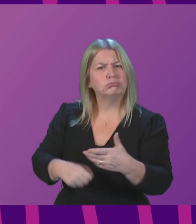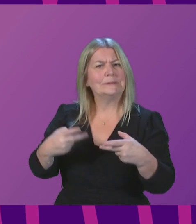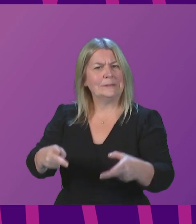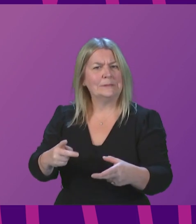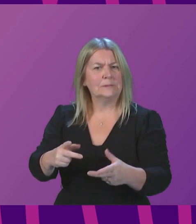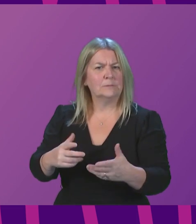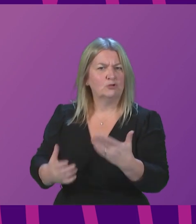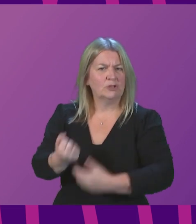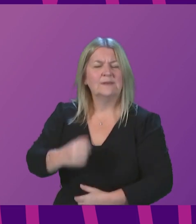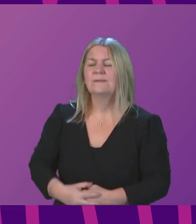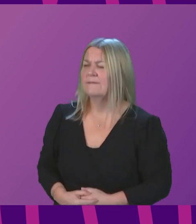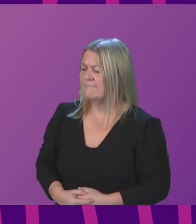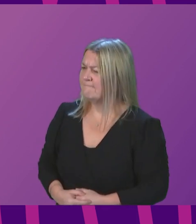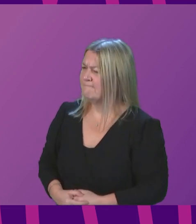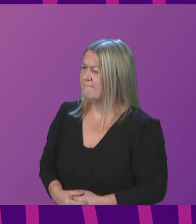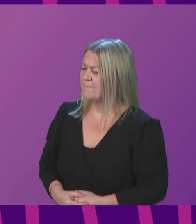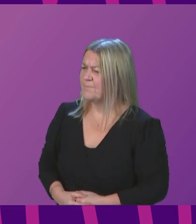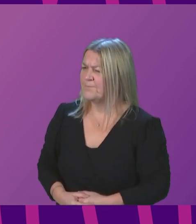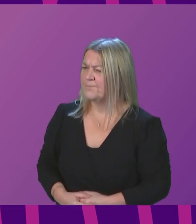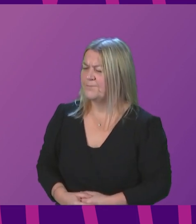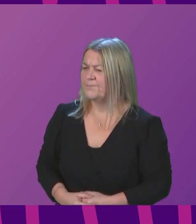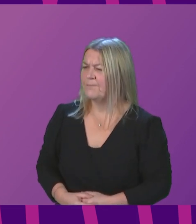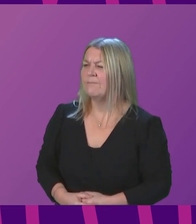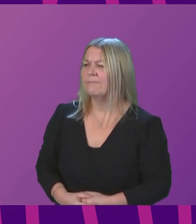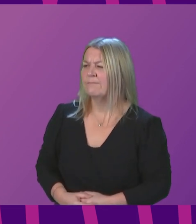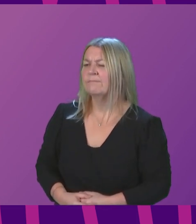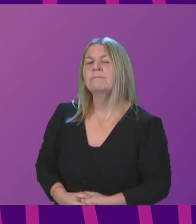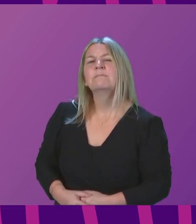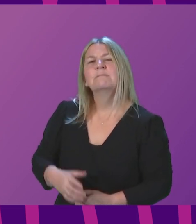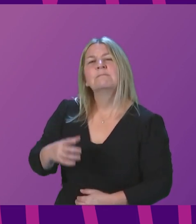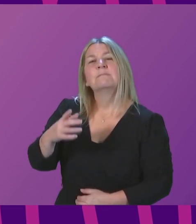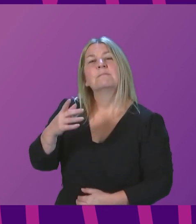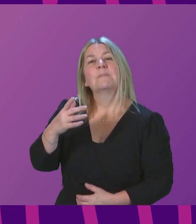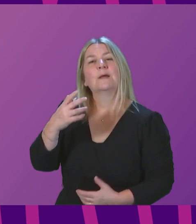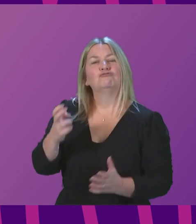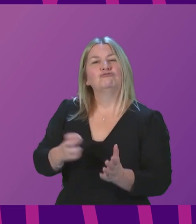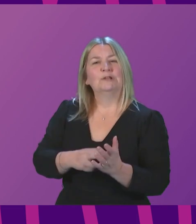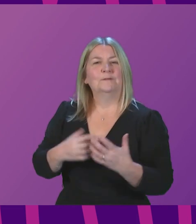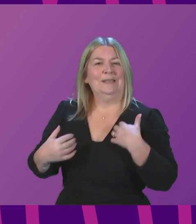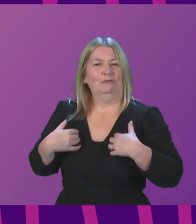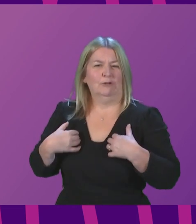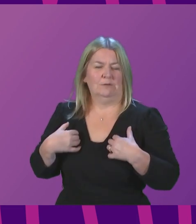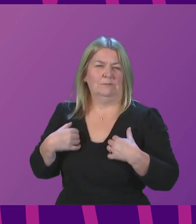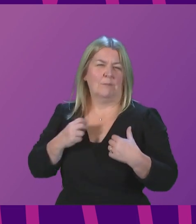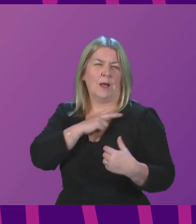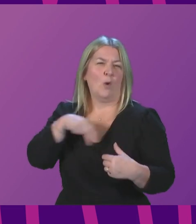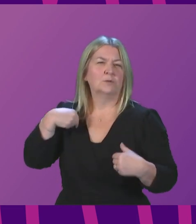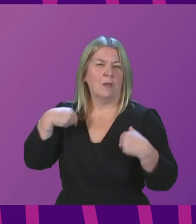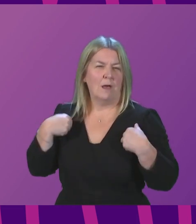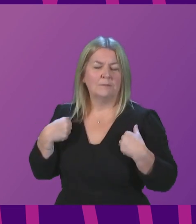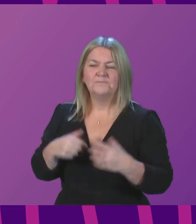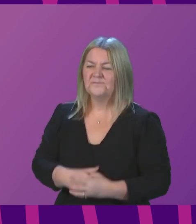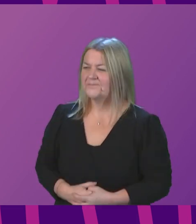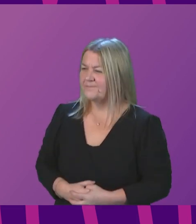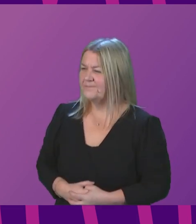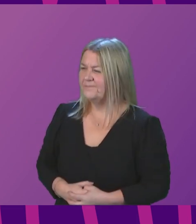Lumsden. Thank you, President. I remind members of my register of interest. It shows I am a councillor at Aberdeen City Council. To ask the First